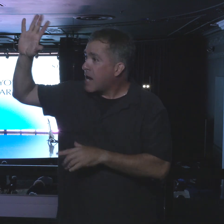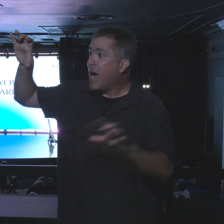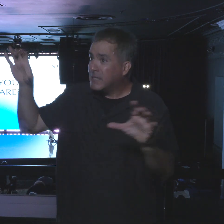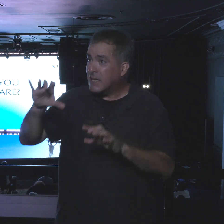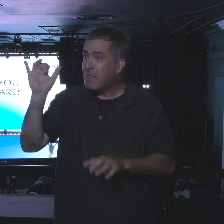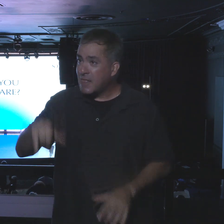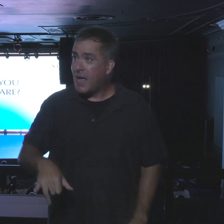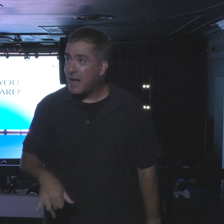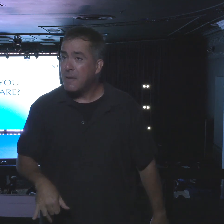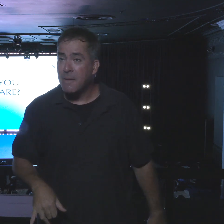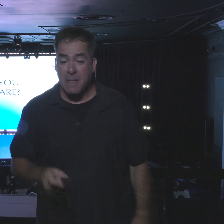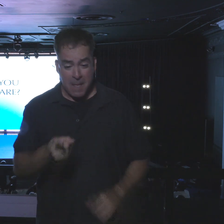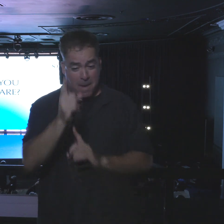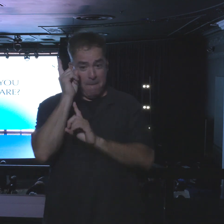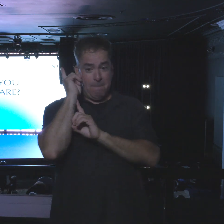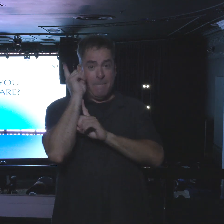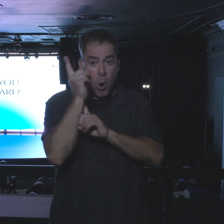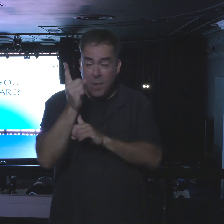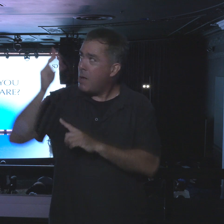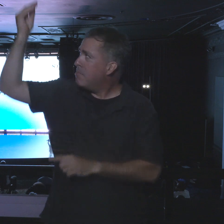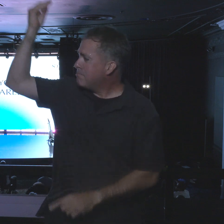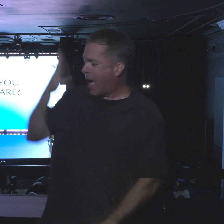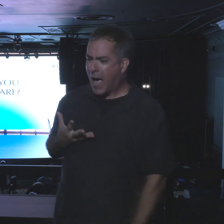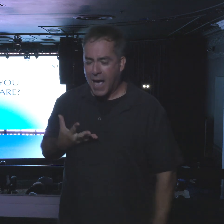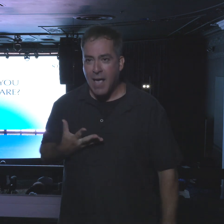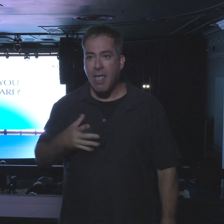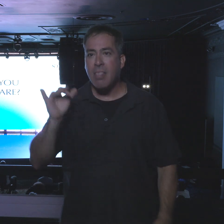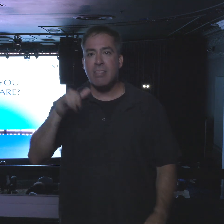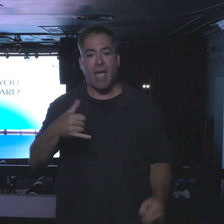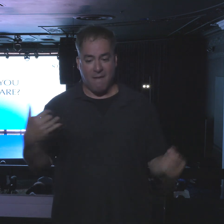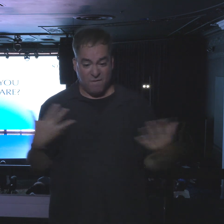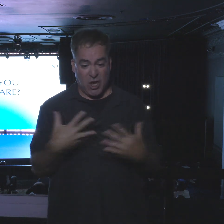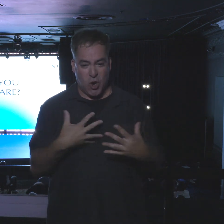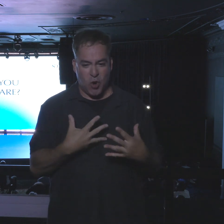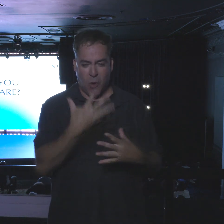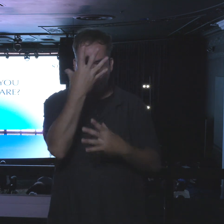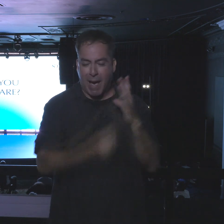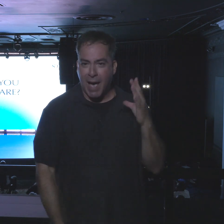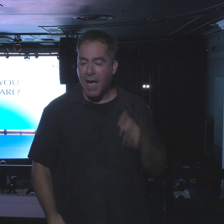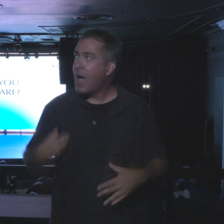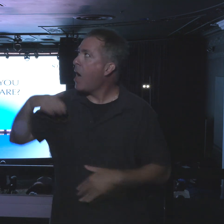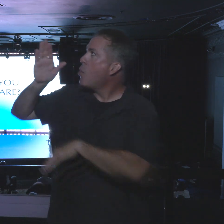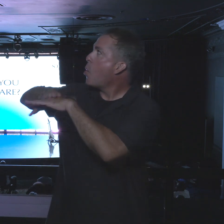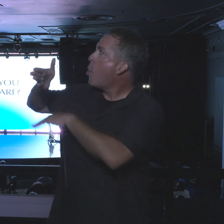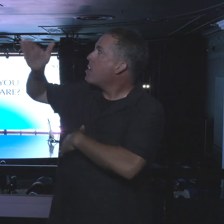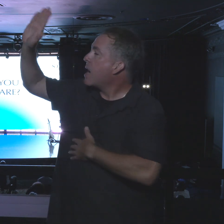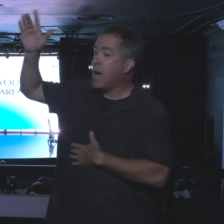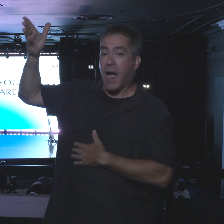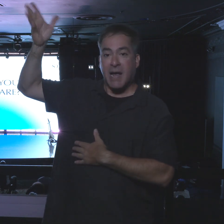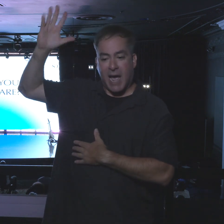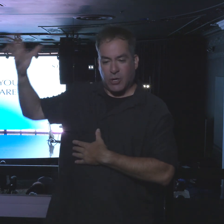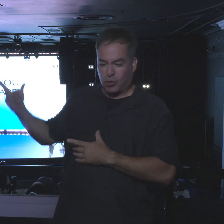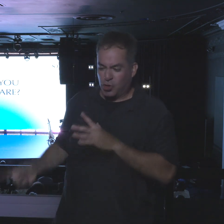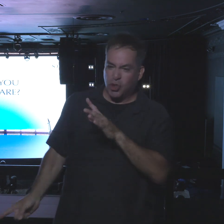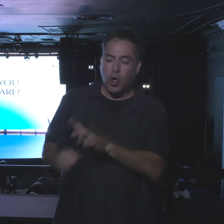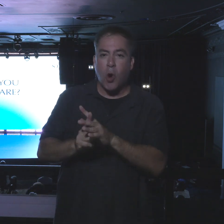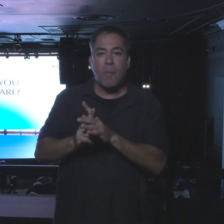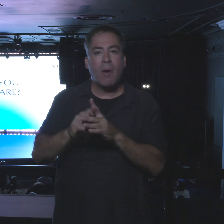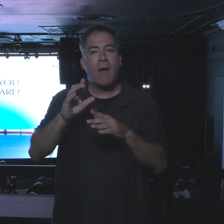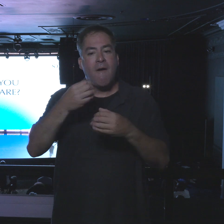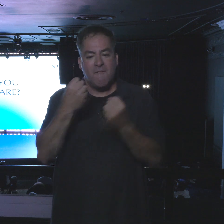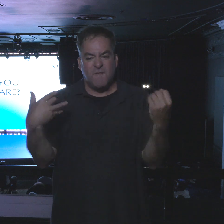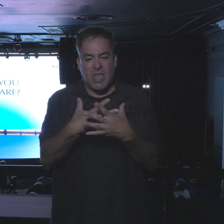In a moment's notice, you see, the fear left. I called on God. God comes in and everything